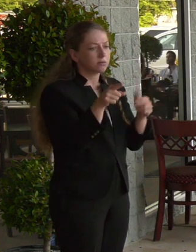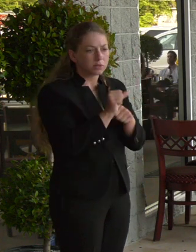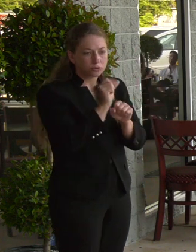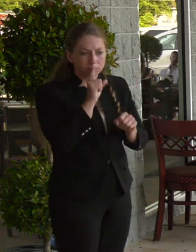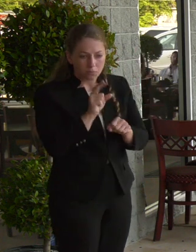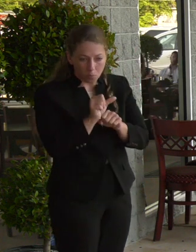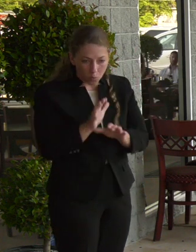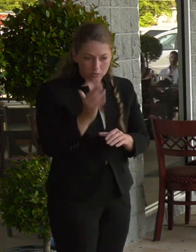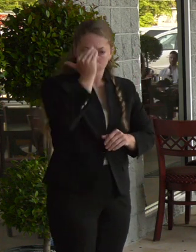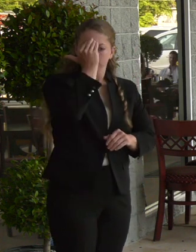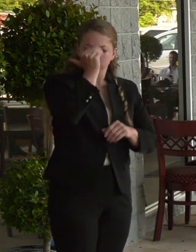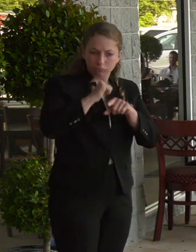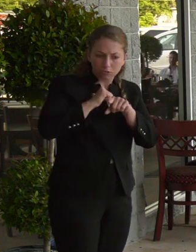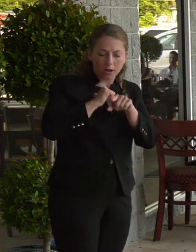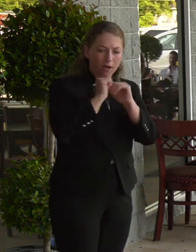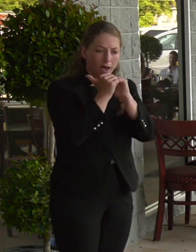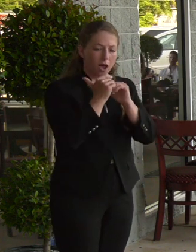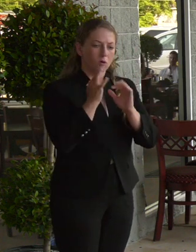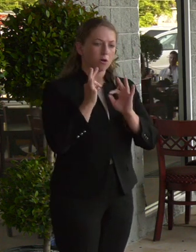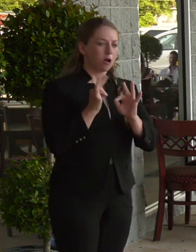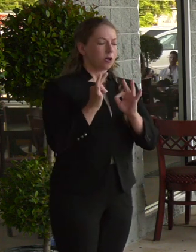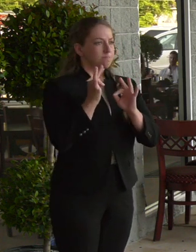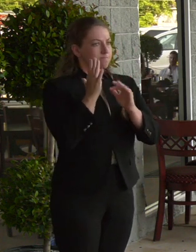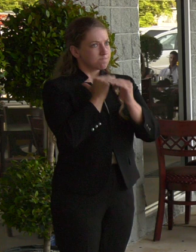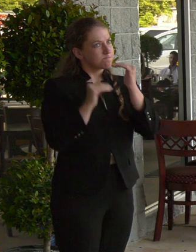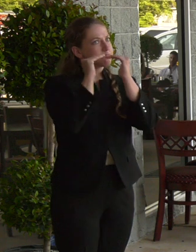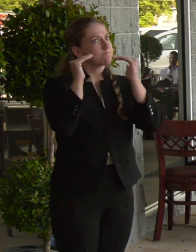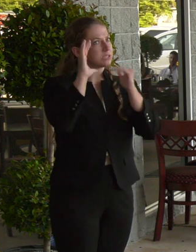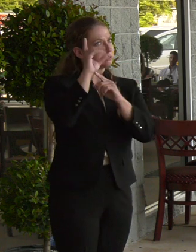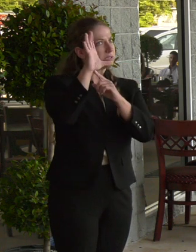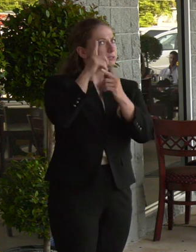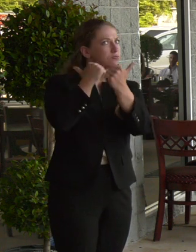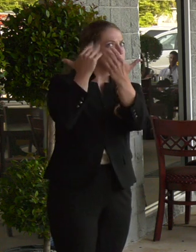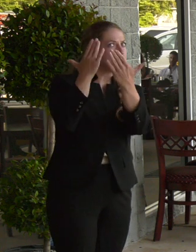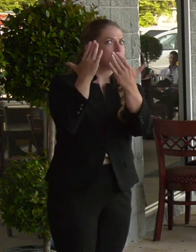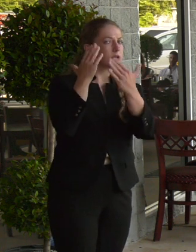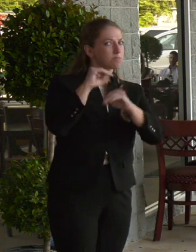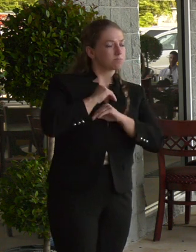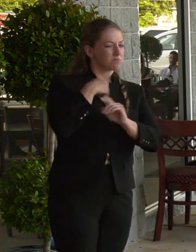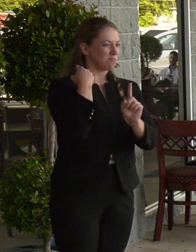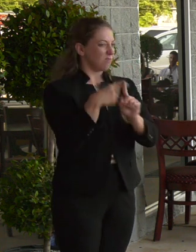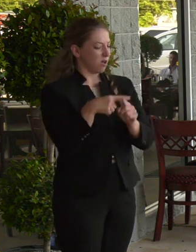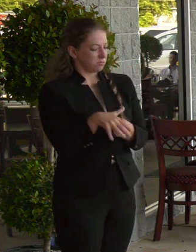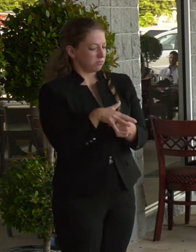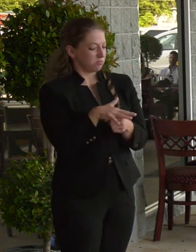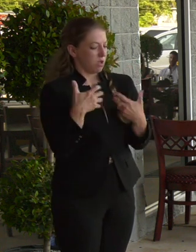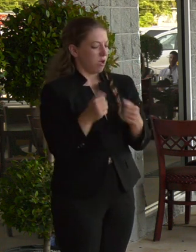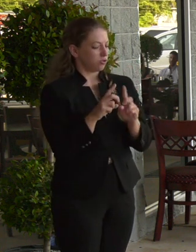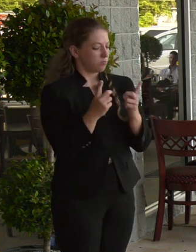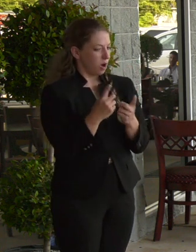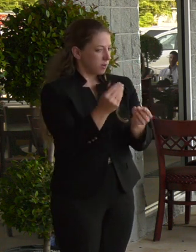to adhere to the highest levels of the CDC recommendations as well as the local health department regulations.